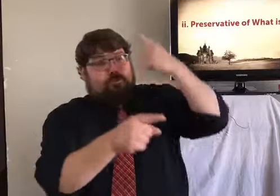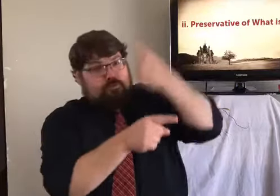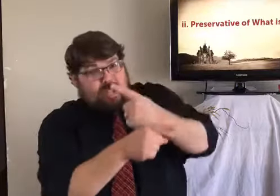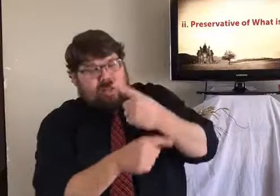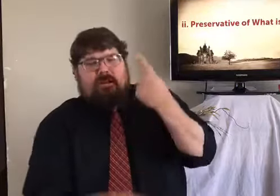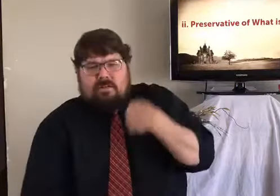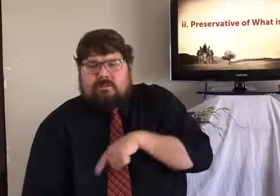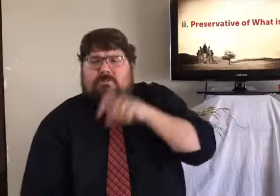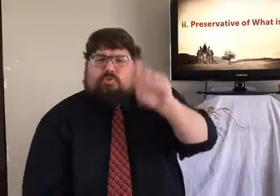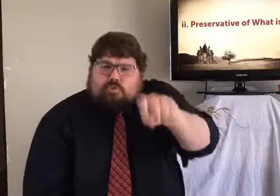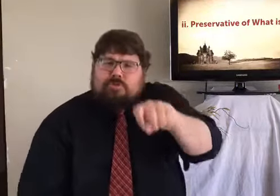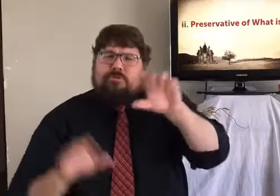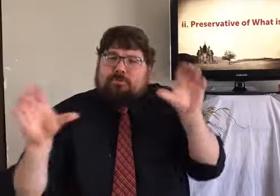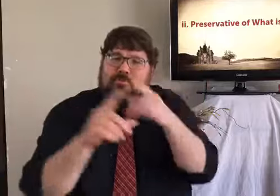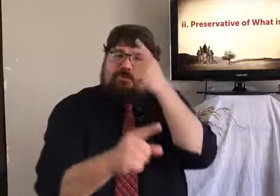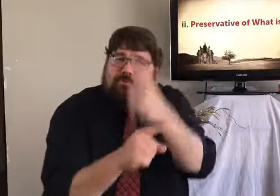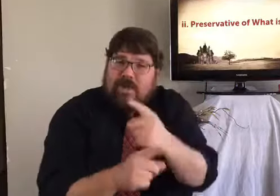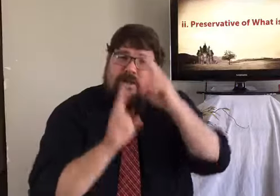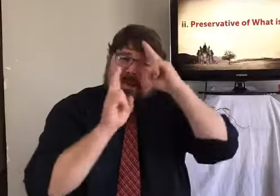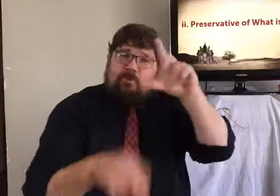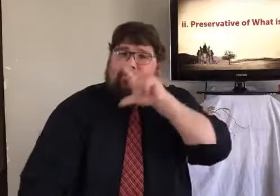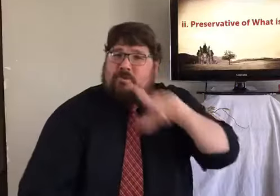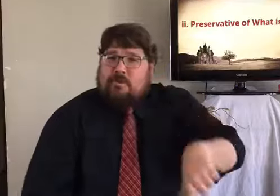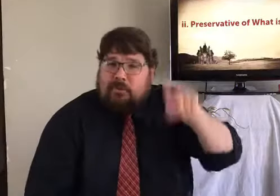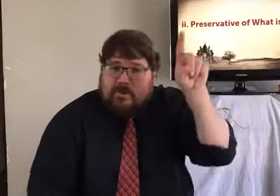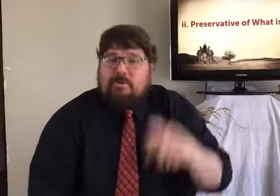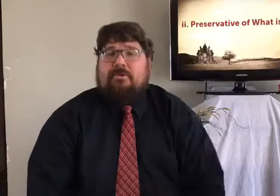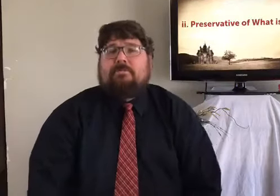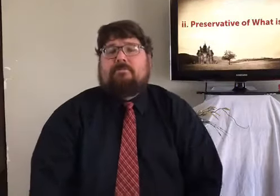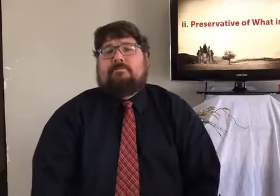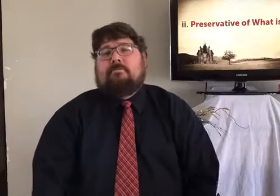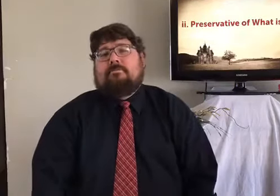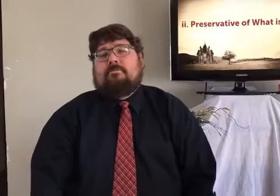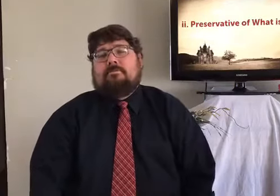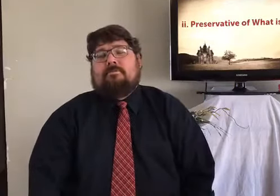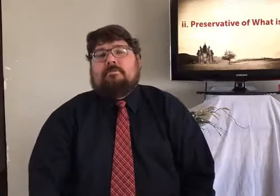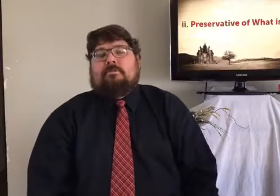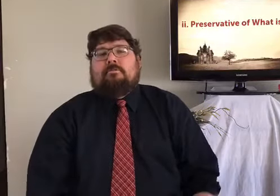Christians also preserve what is holy.